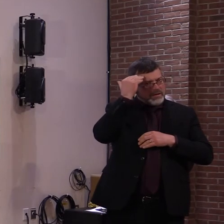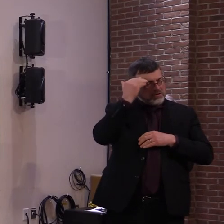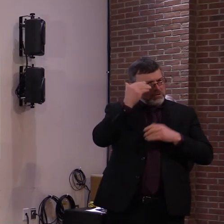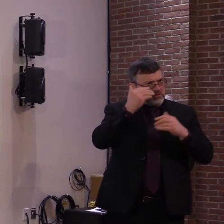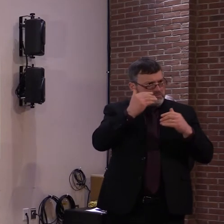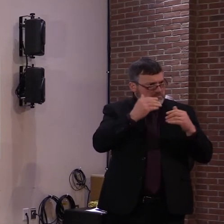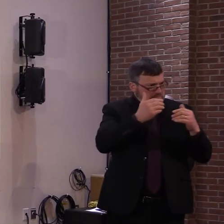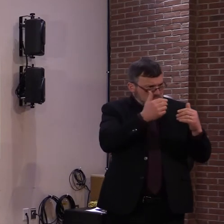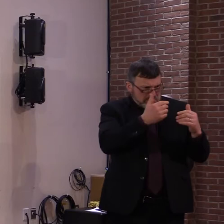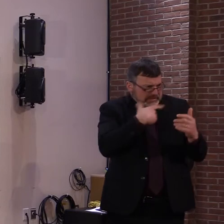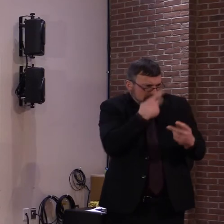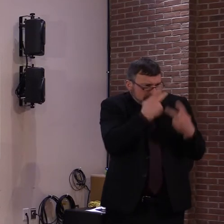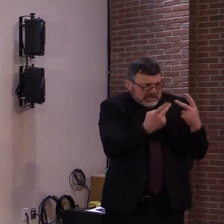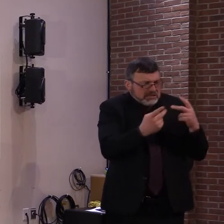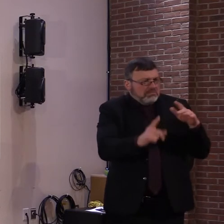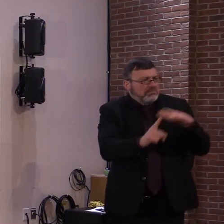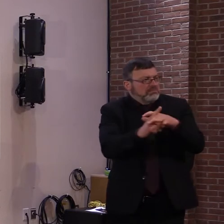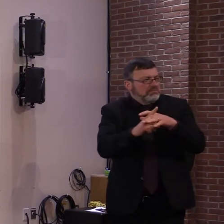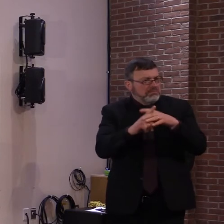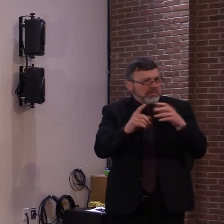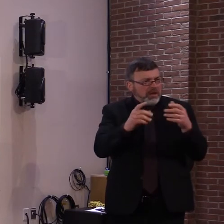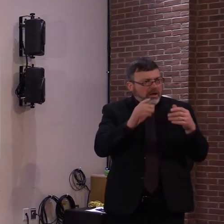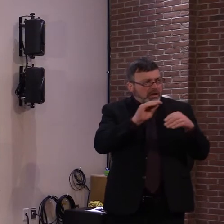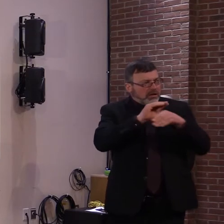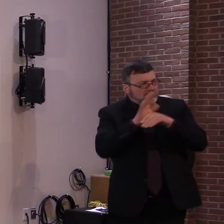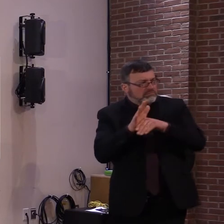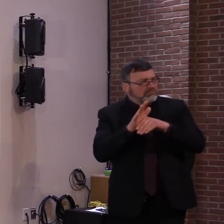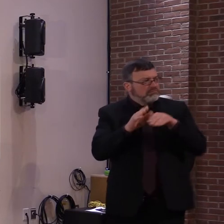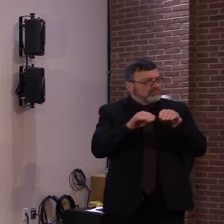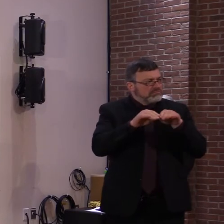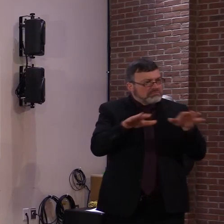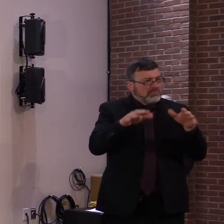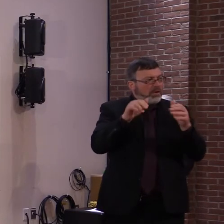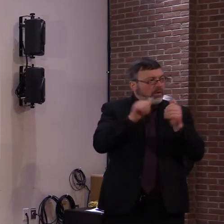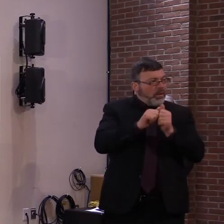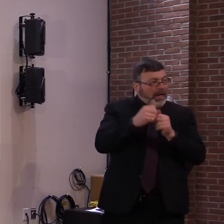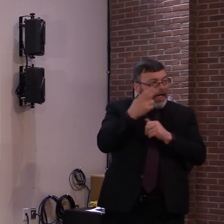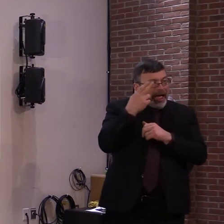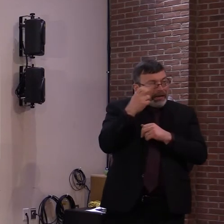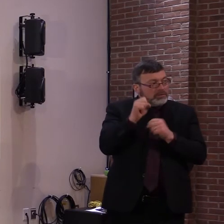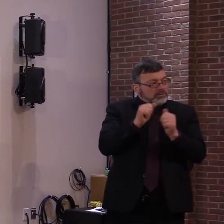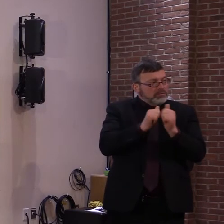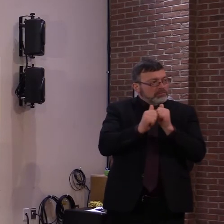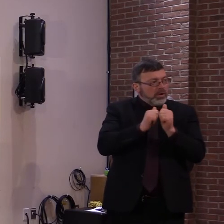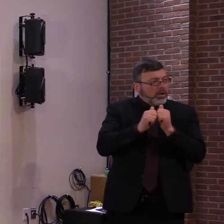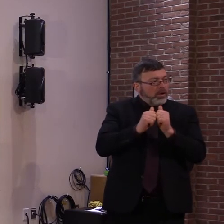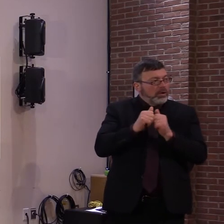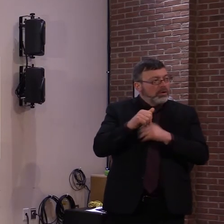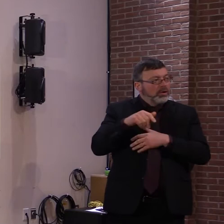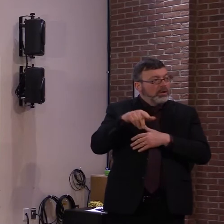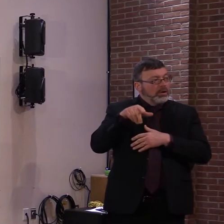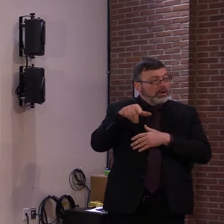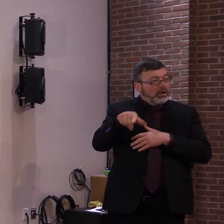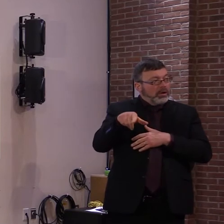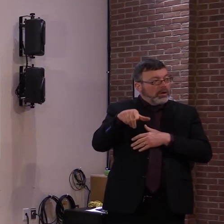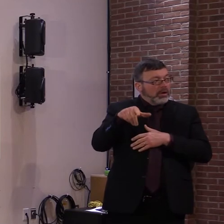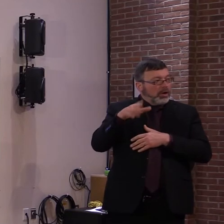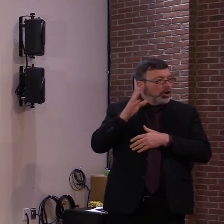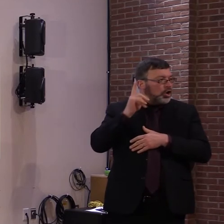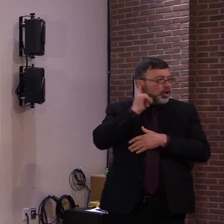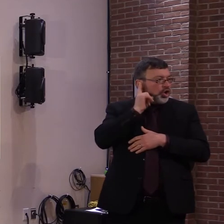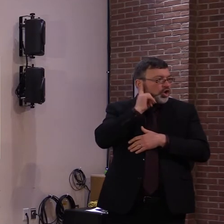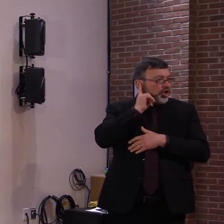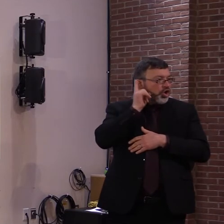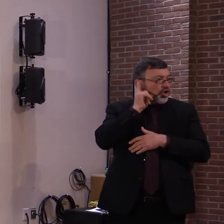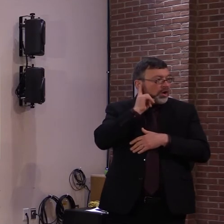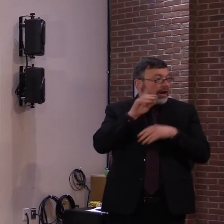education agency knows about a possible outbreak or problem in Chitman County that resulted in one high school stopping